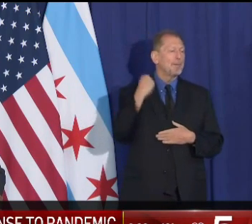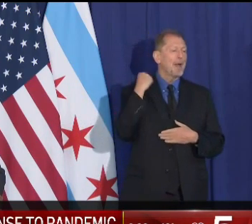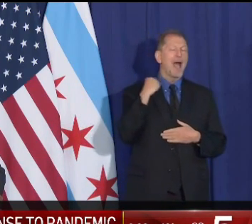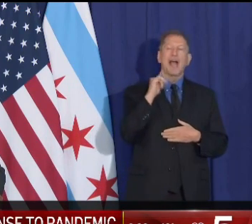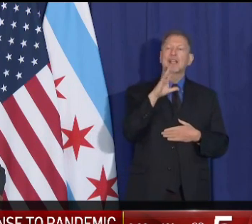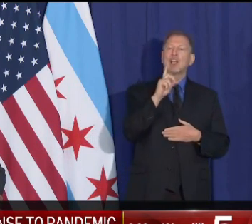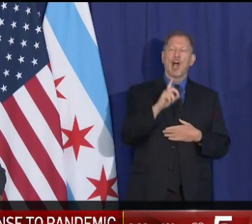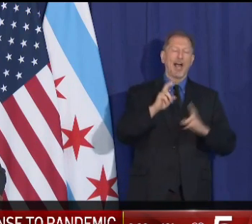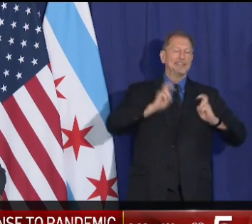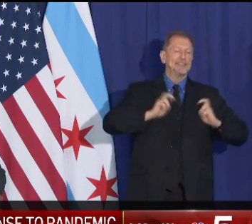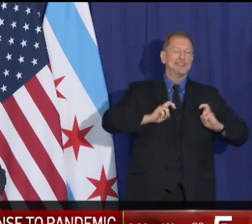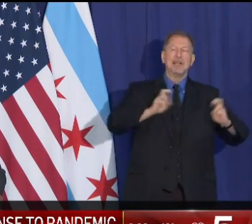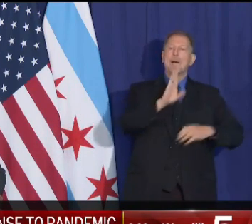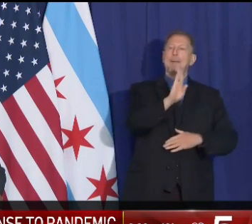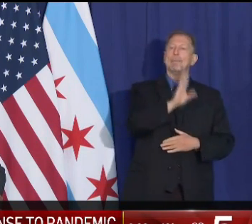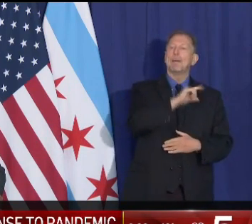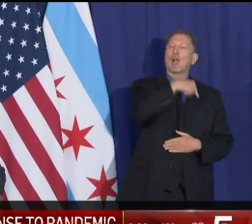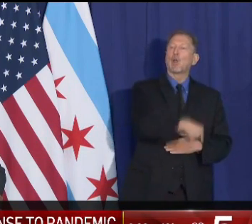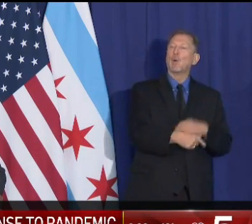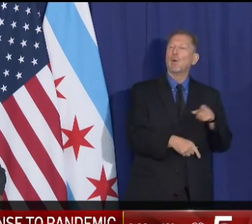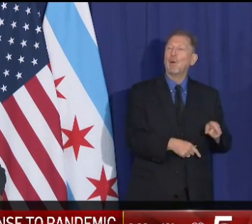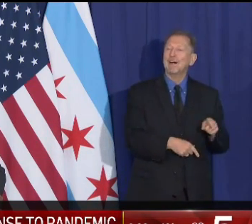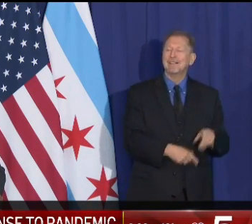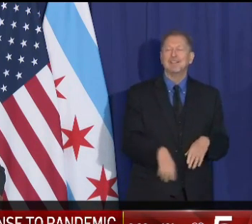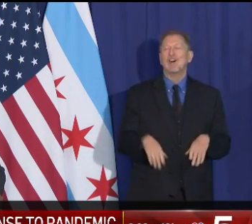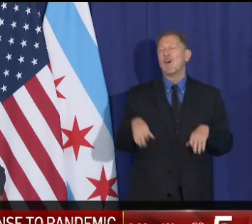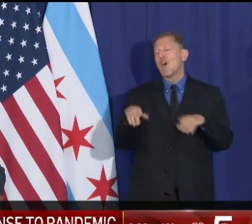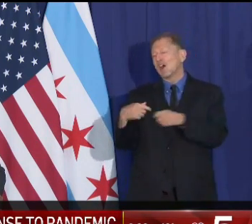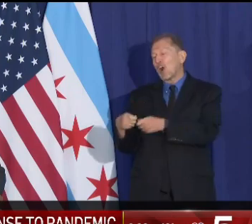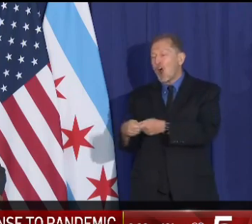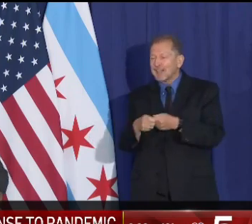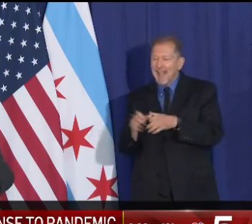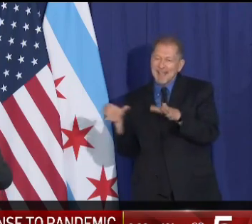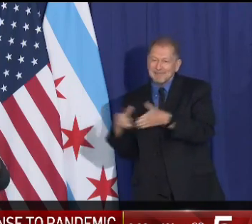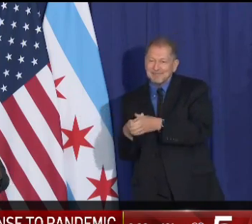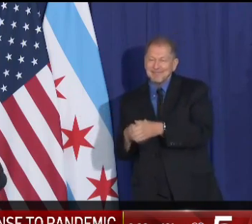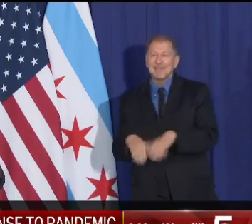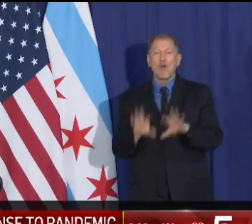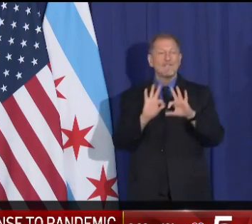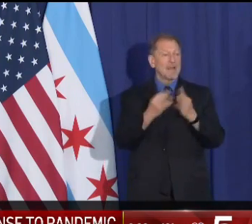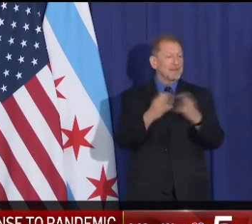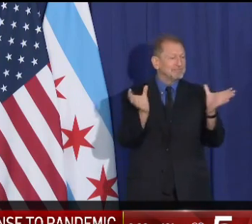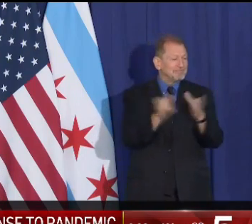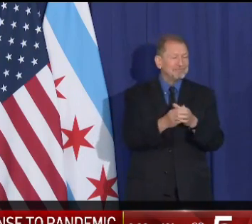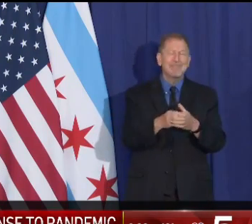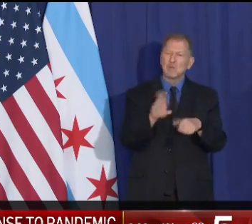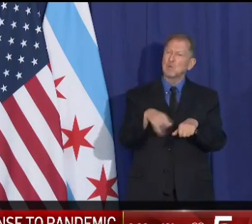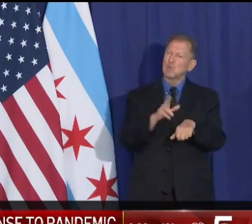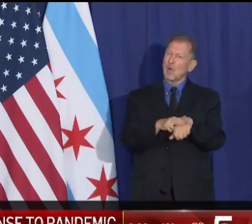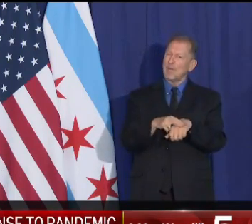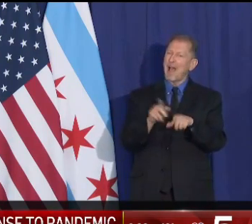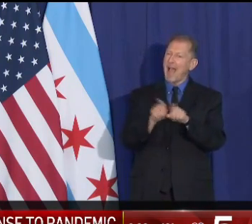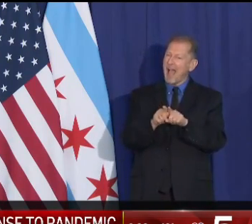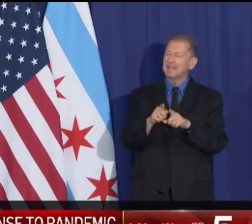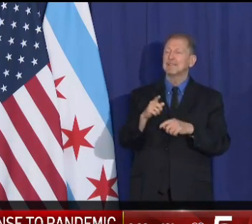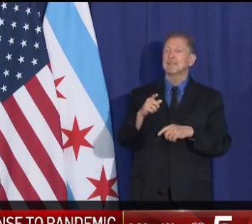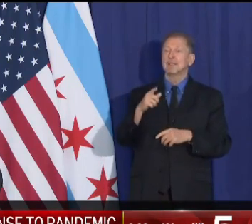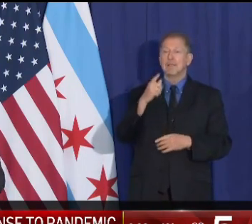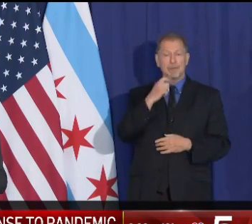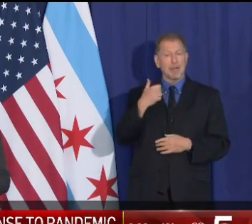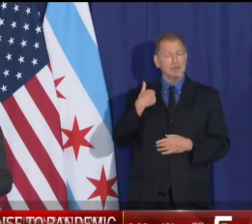We started having card games and family gatherings. The normal things that we do because we are